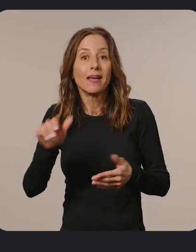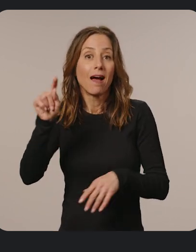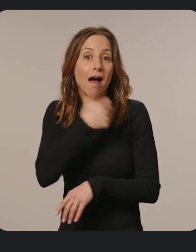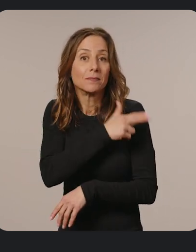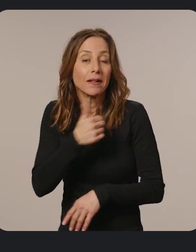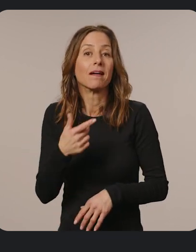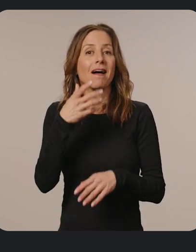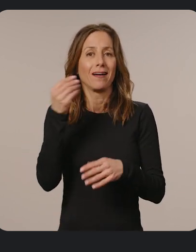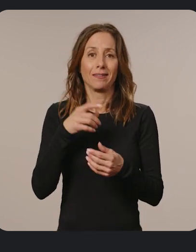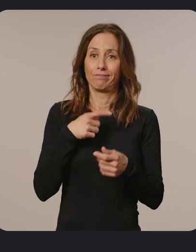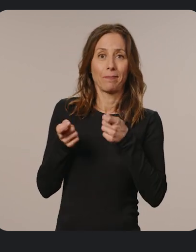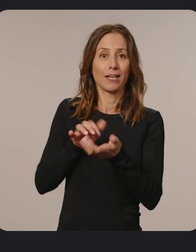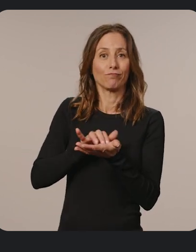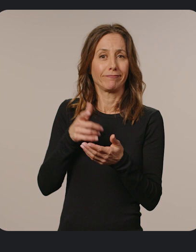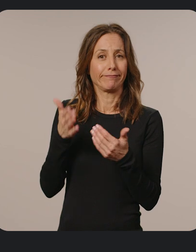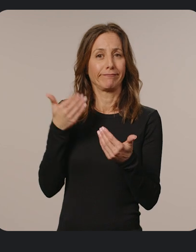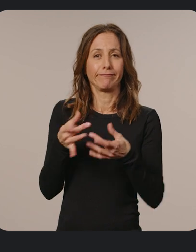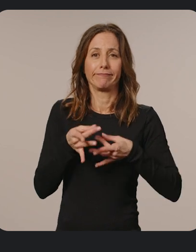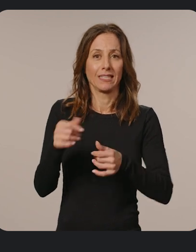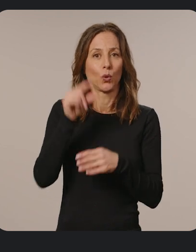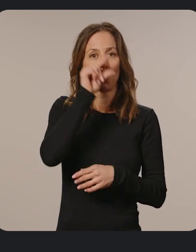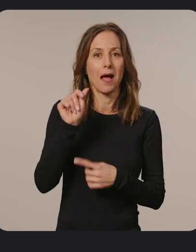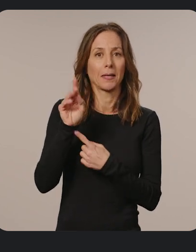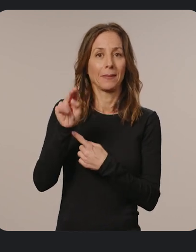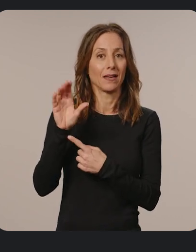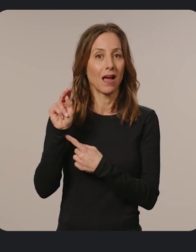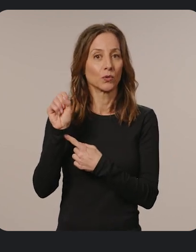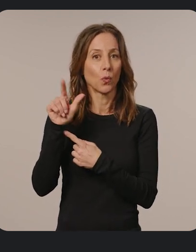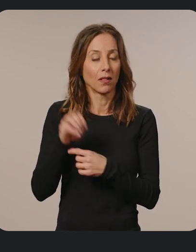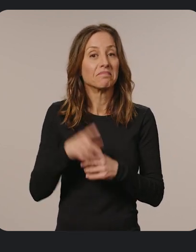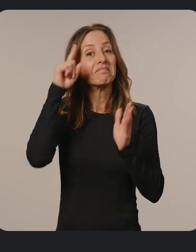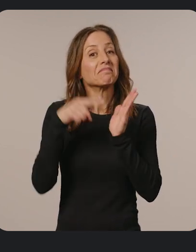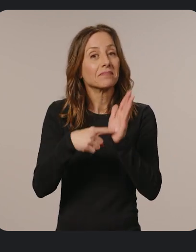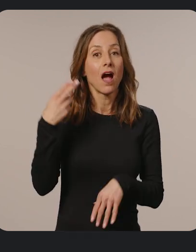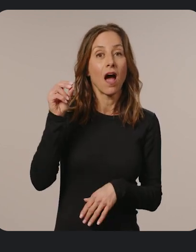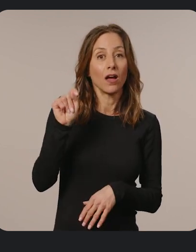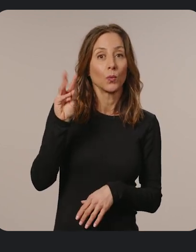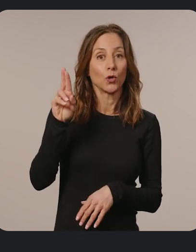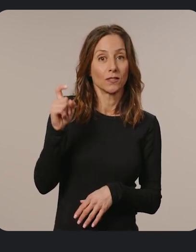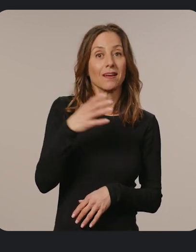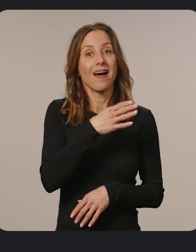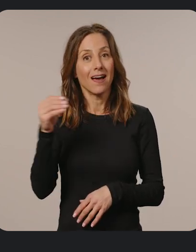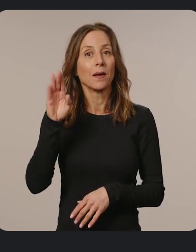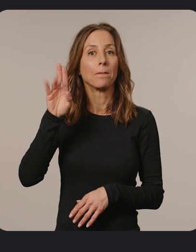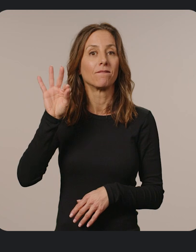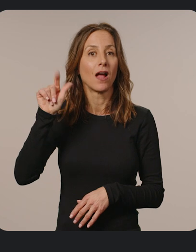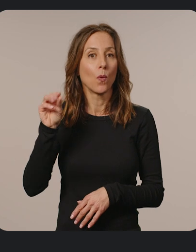check in kiosks at hospitals, and then manage it seamlessly in the Google Admin console. Take Hotworks and Buffalo